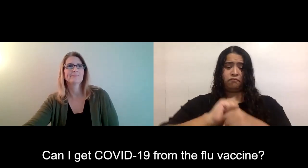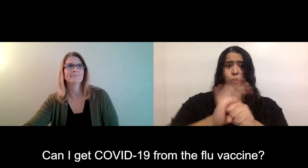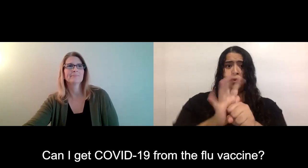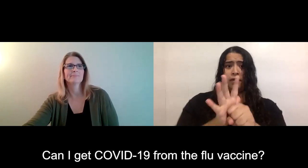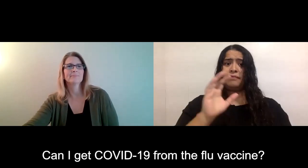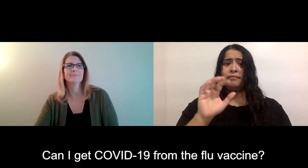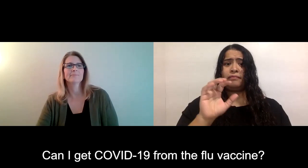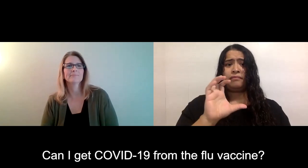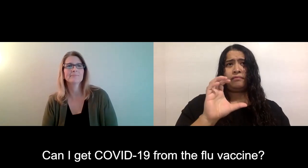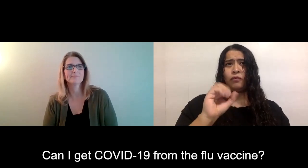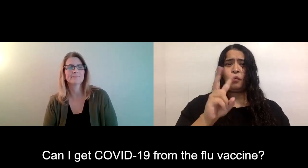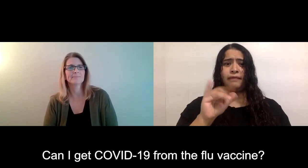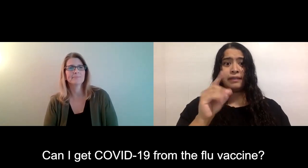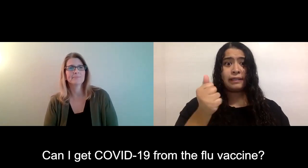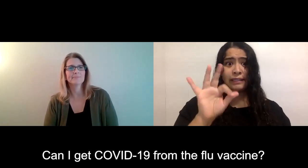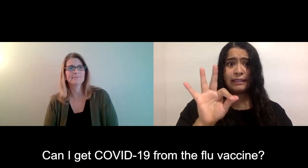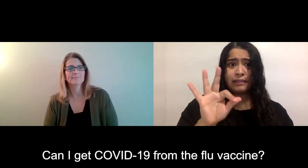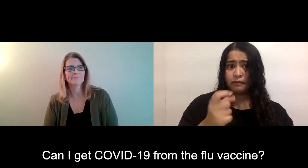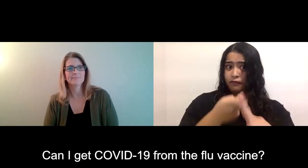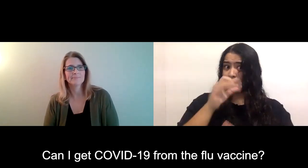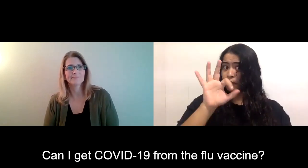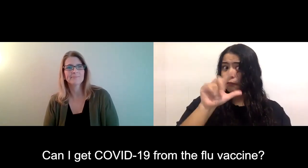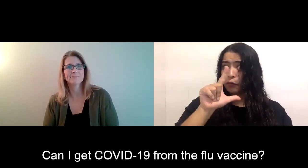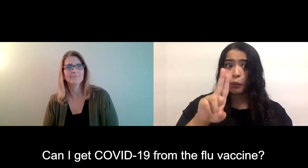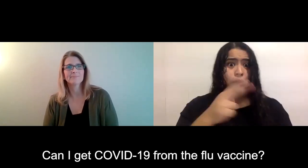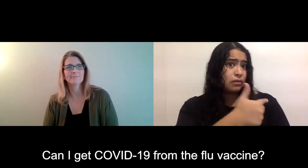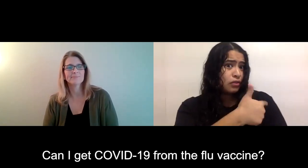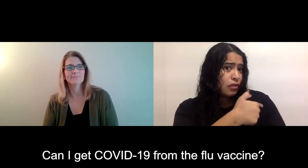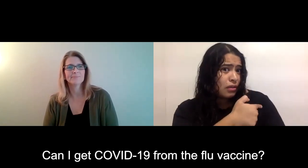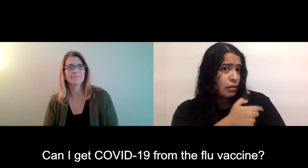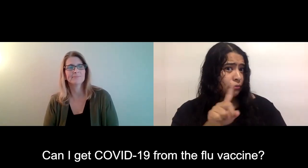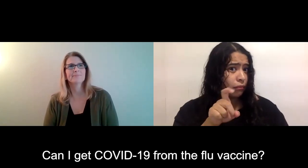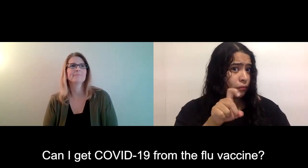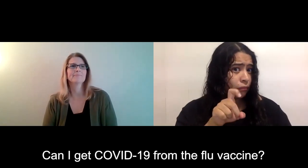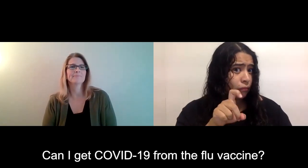Can I get COVID-19 from the flu vaccine?